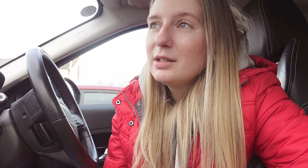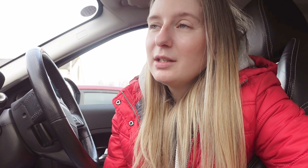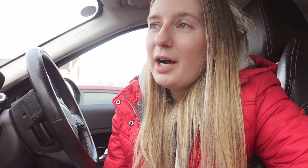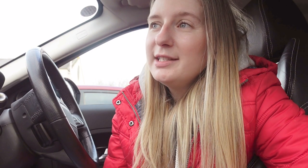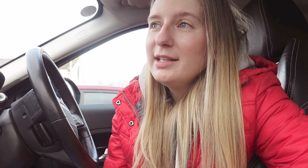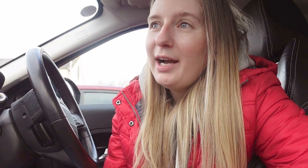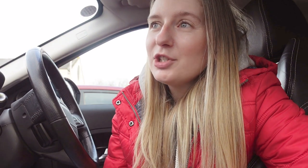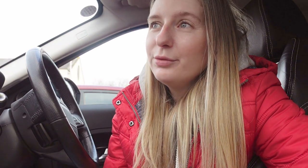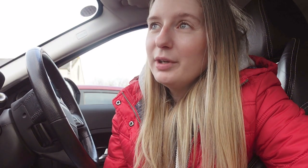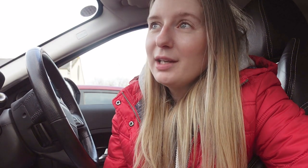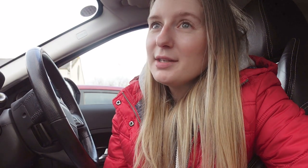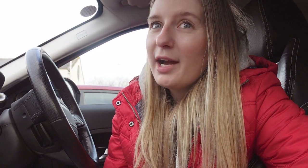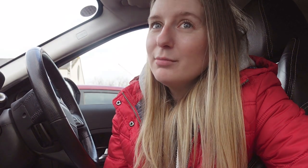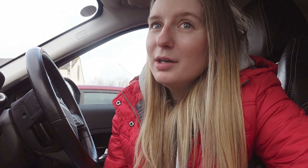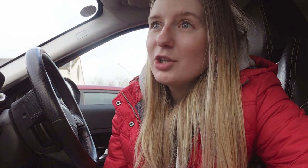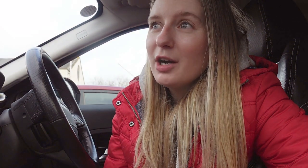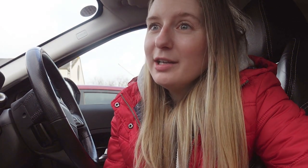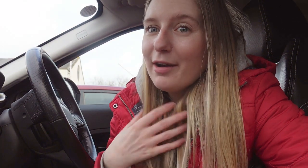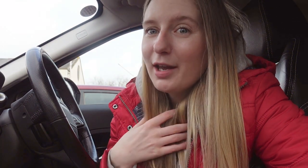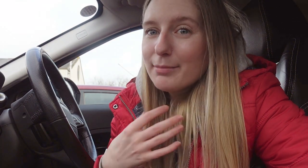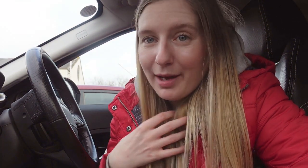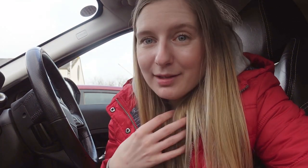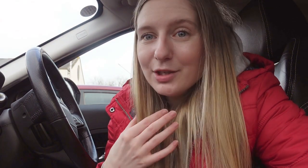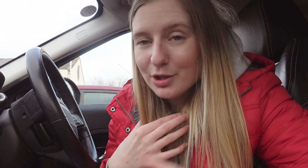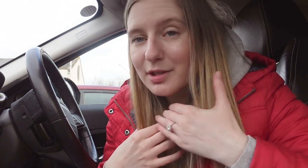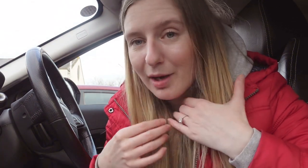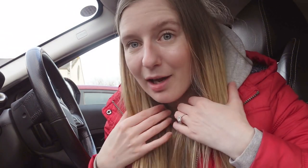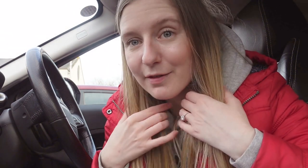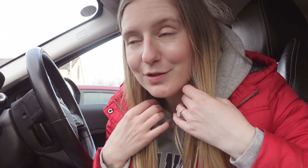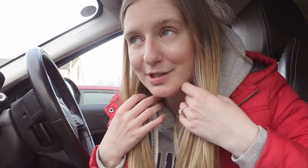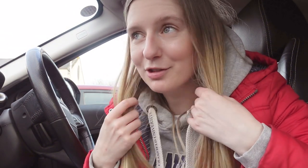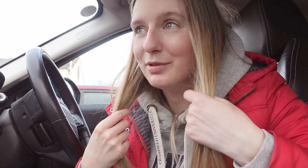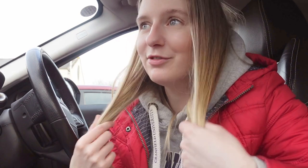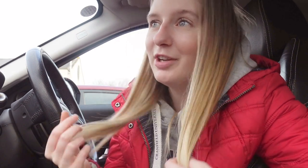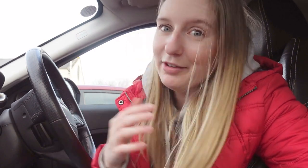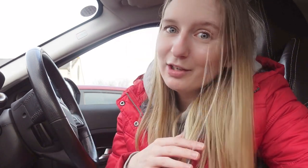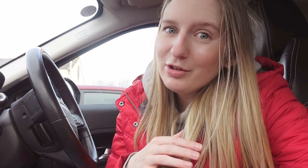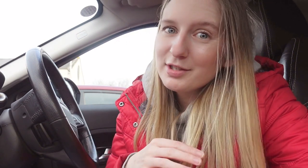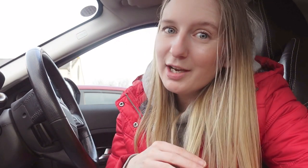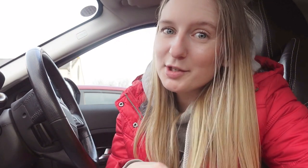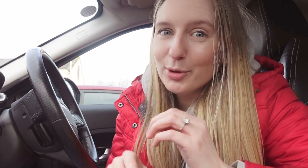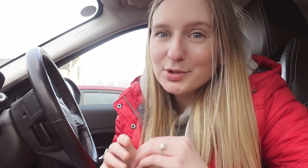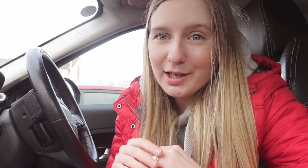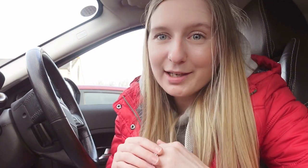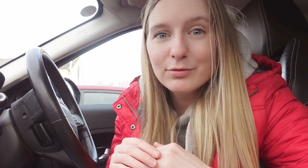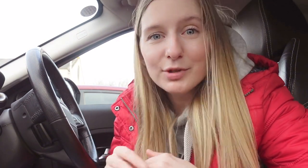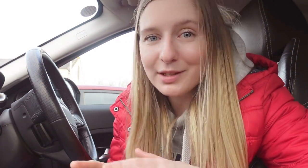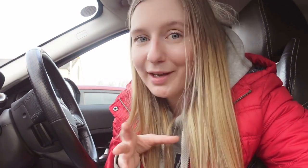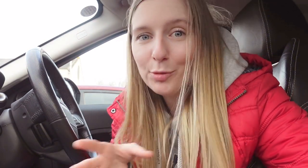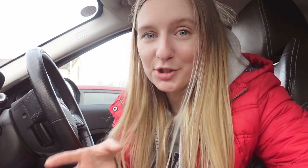I didn't actually realize how much I have like manually adjusted my life to deal with hearing loss as opposed to like receiving help and